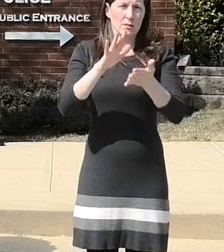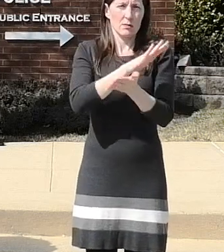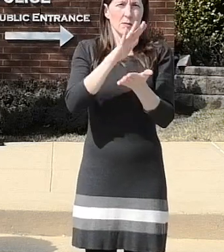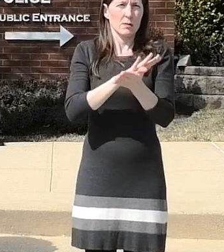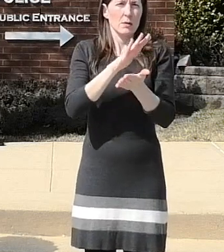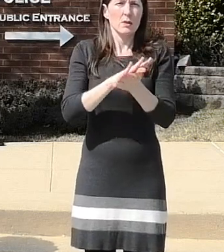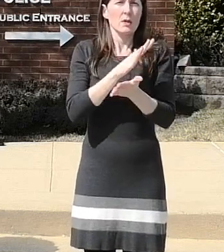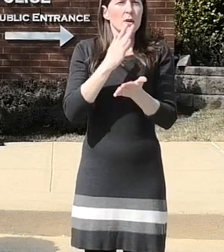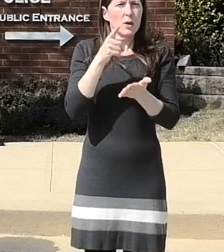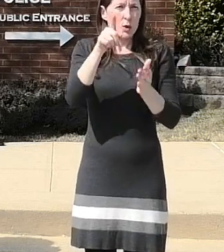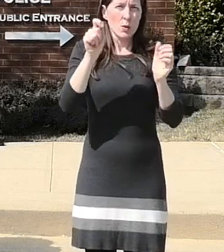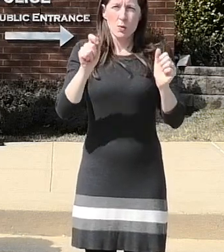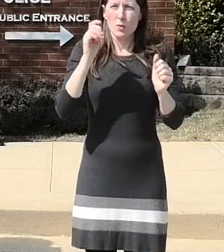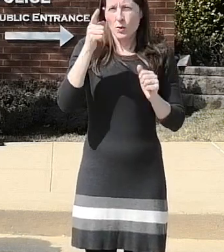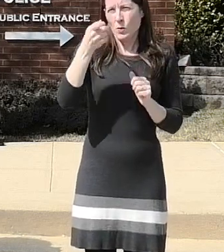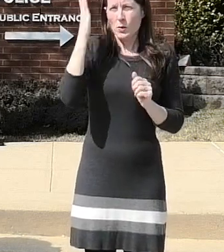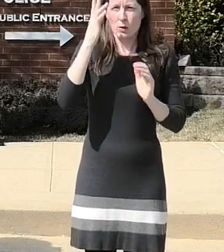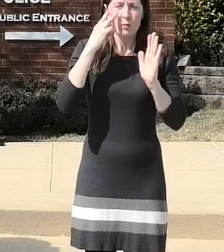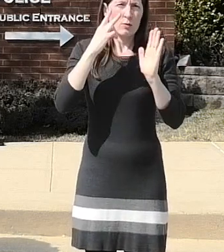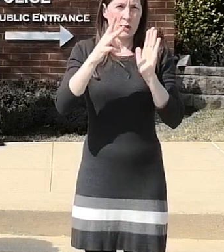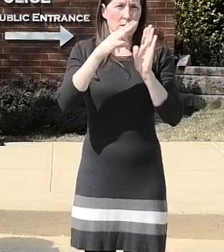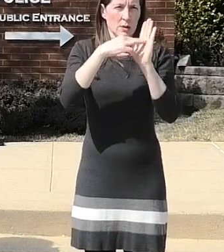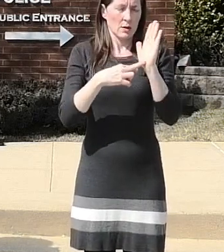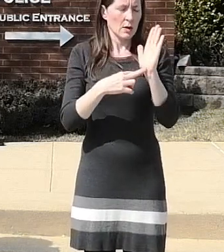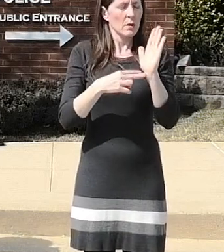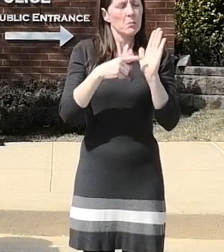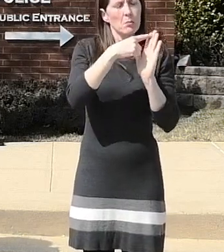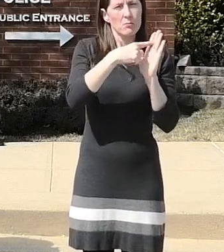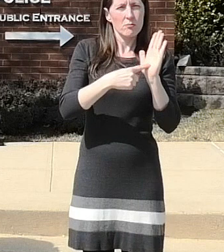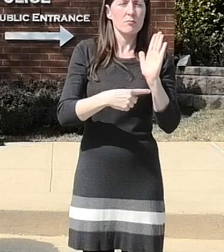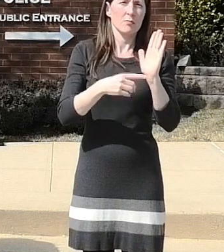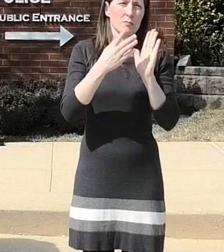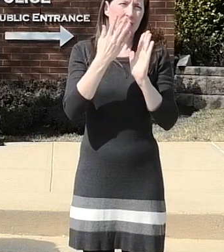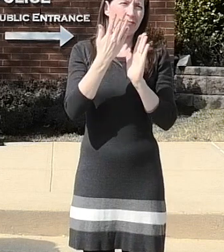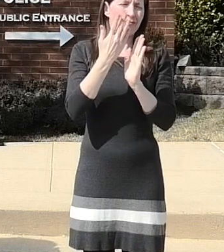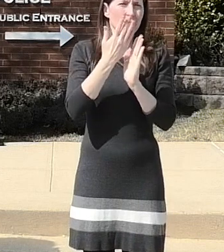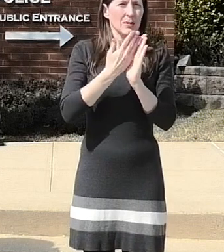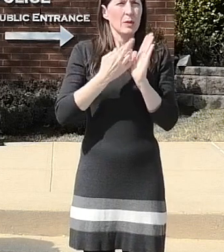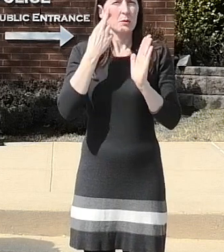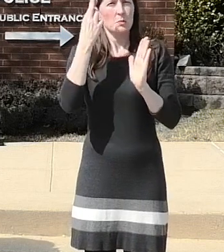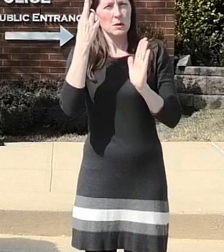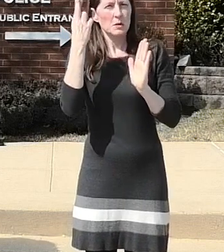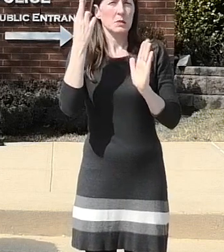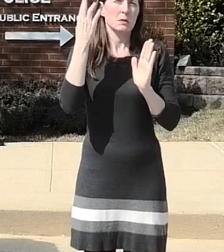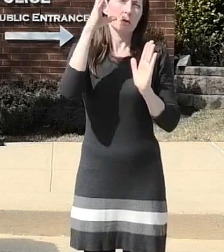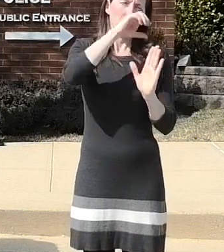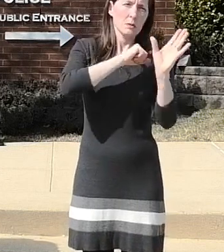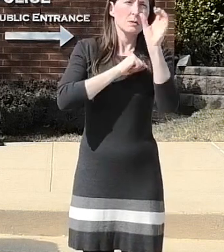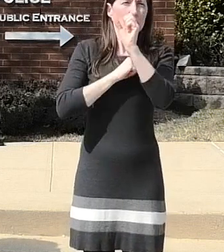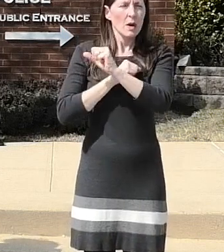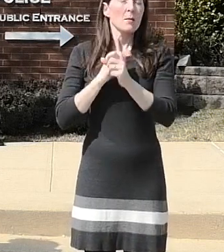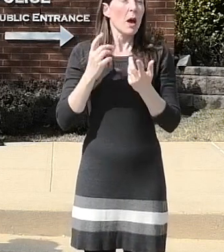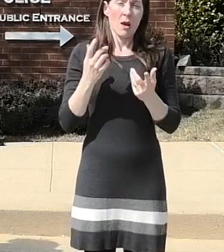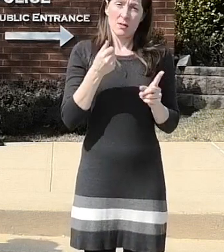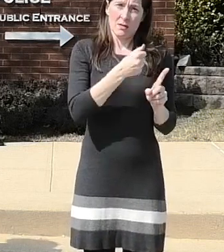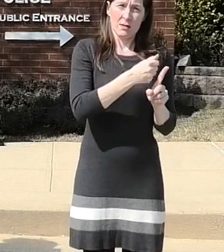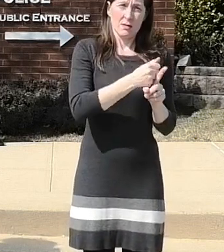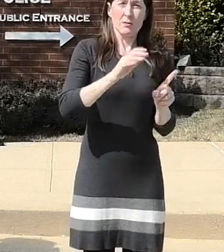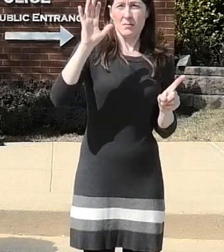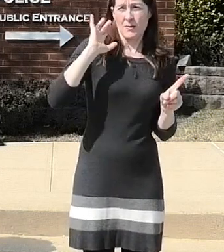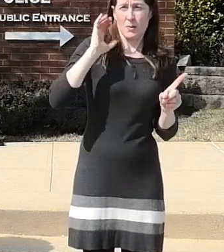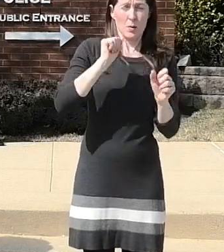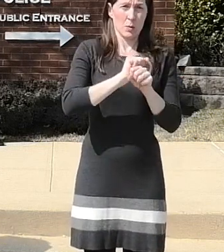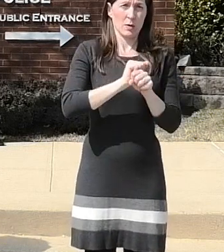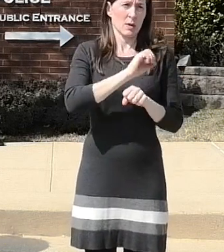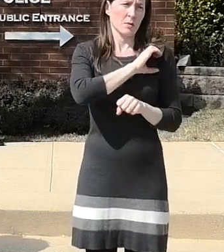to glean from the search warrant but in terms of his role as a former police chief former member of law enforcement he did